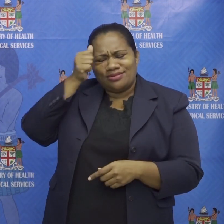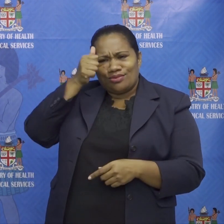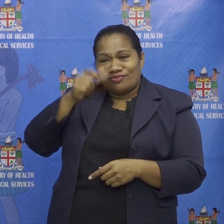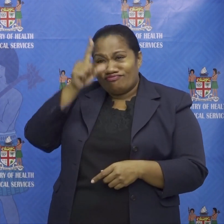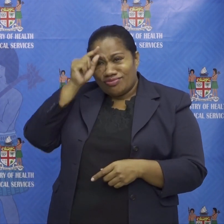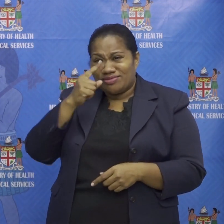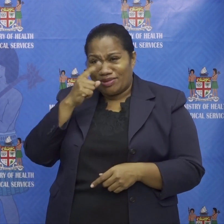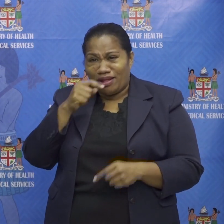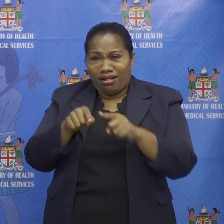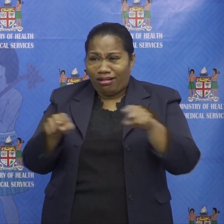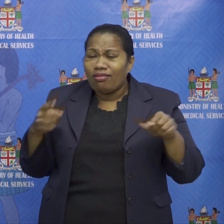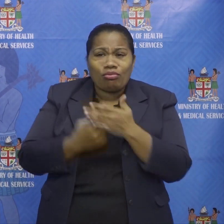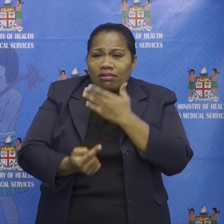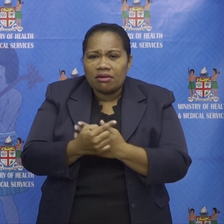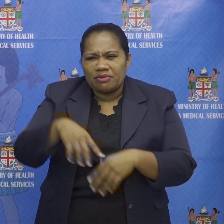nothing less